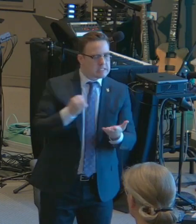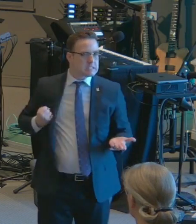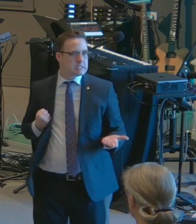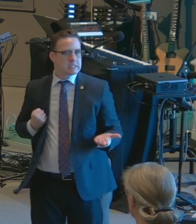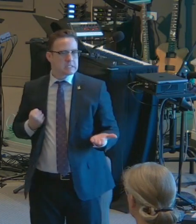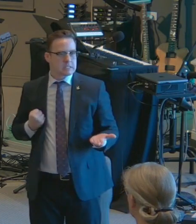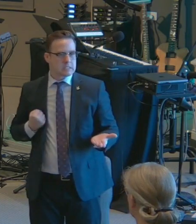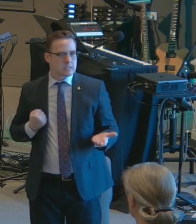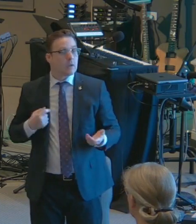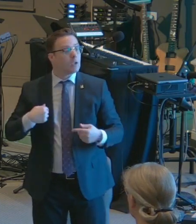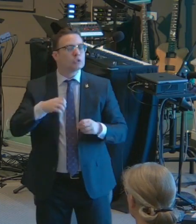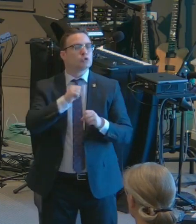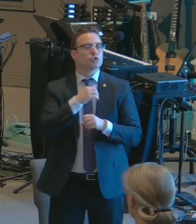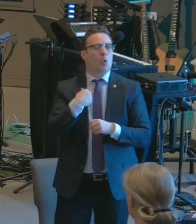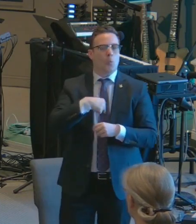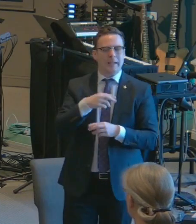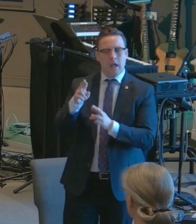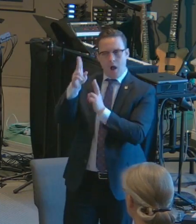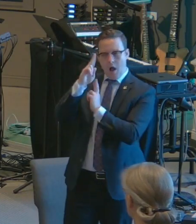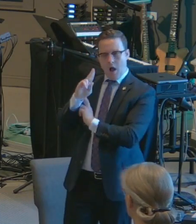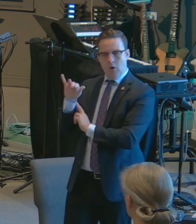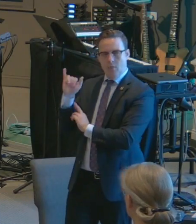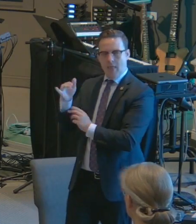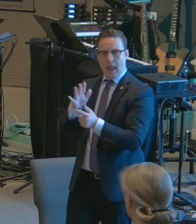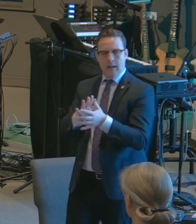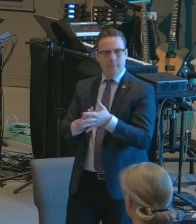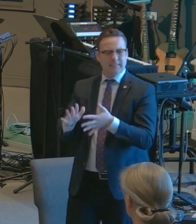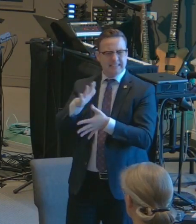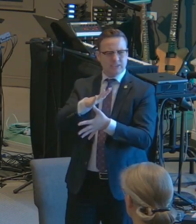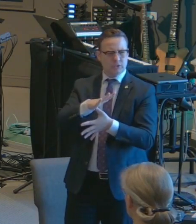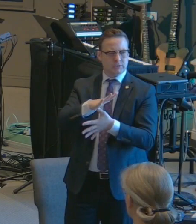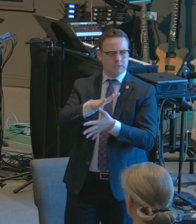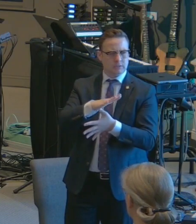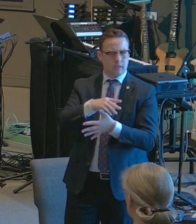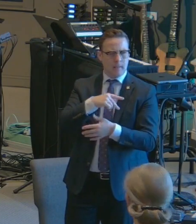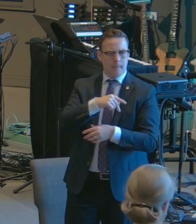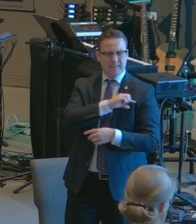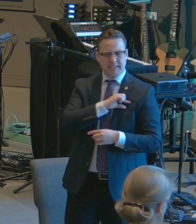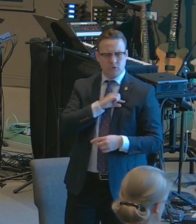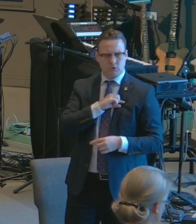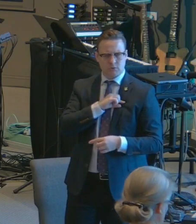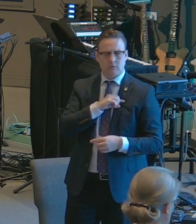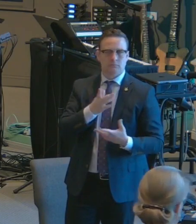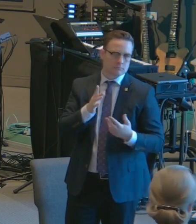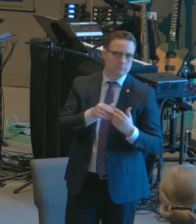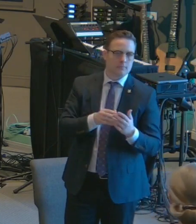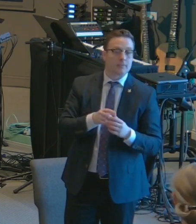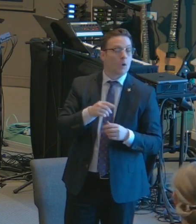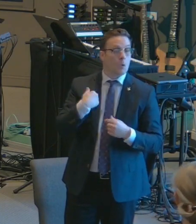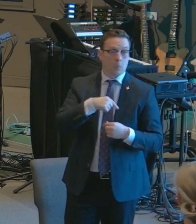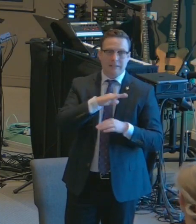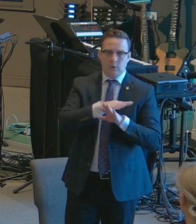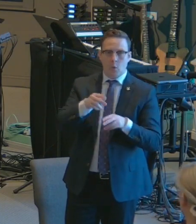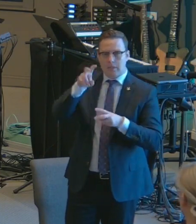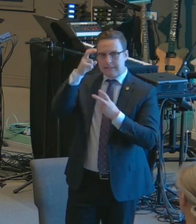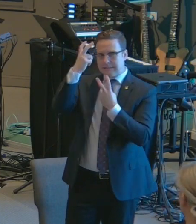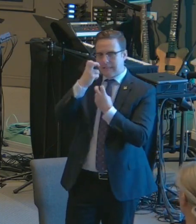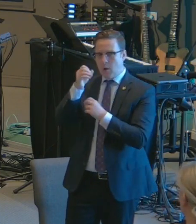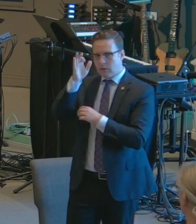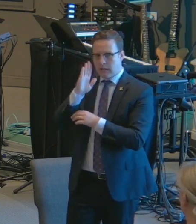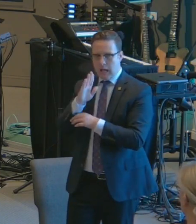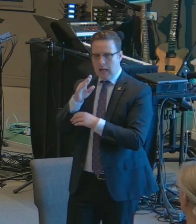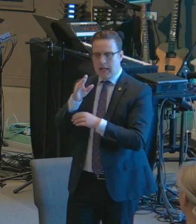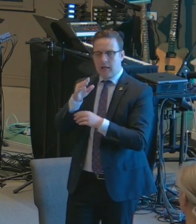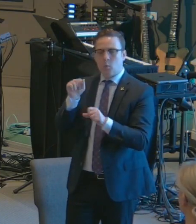God has given him. There is nothing about him that would ever doubt what God is doing through him. But even more than that,